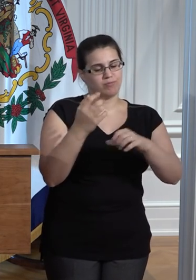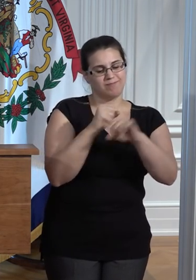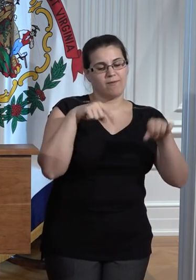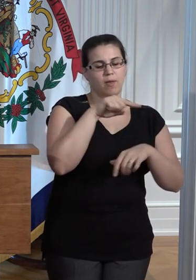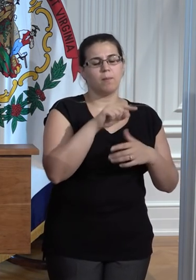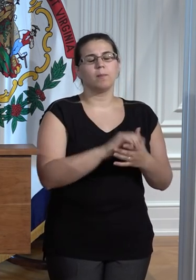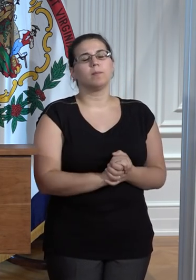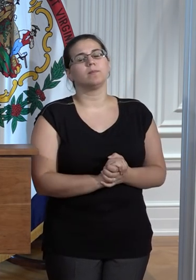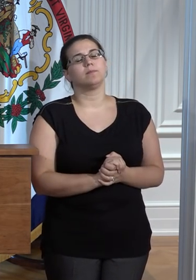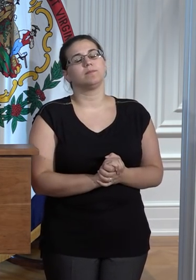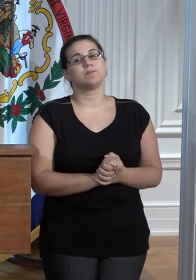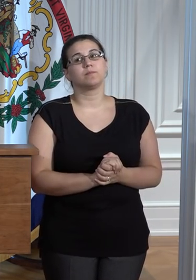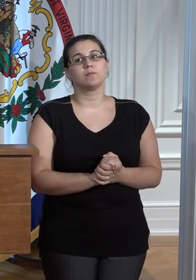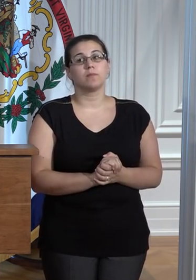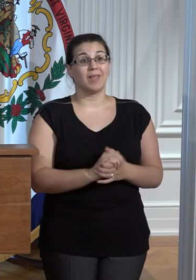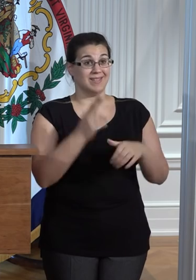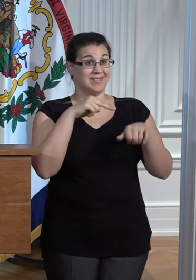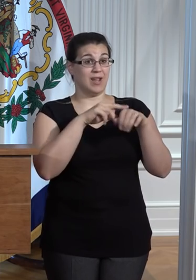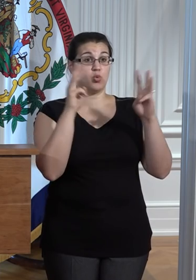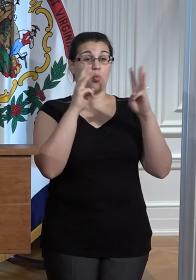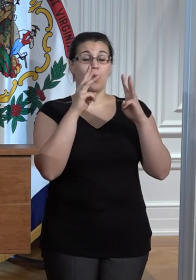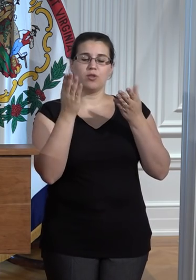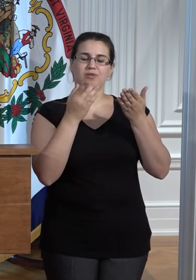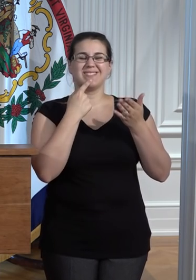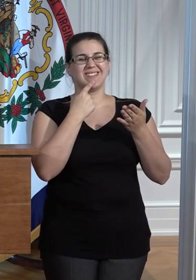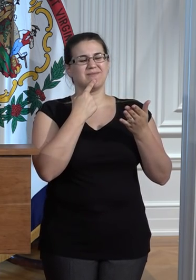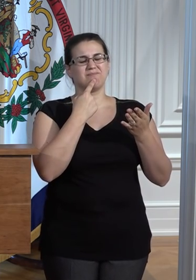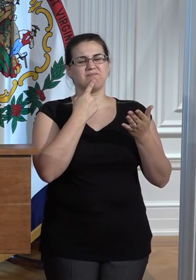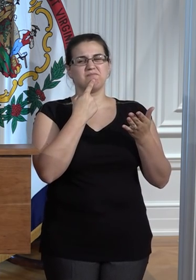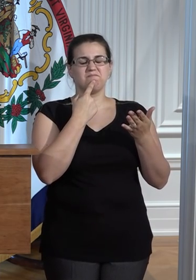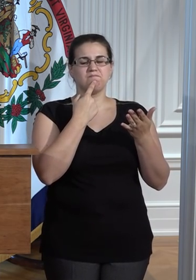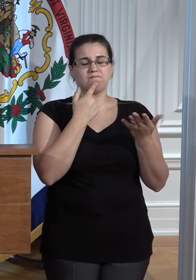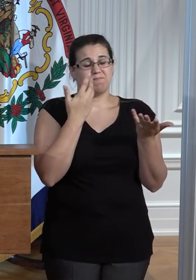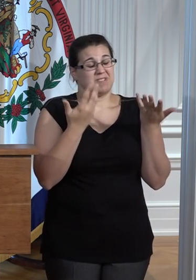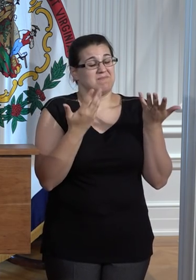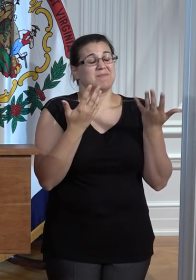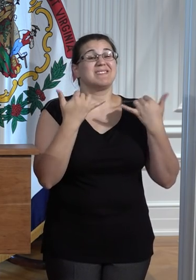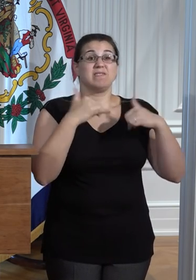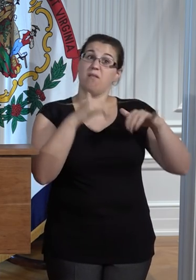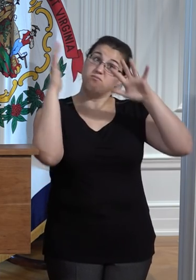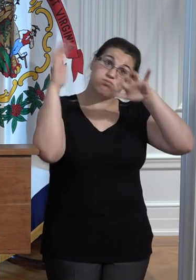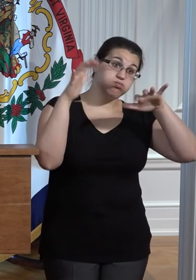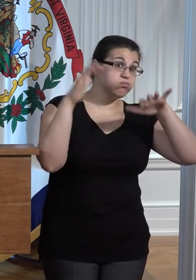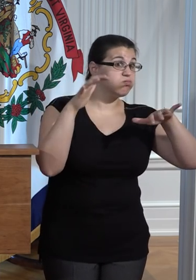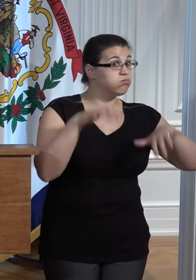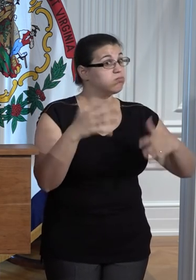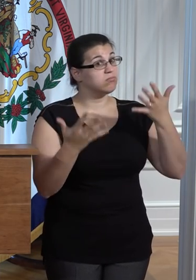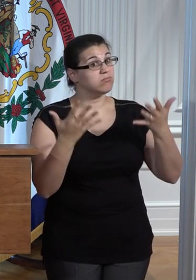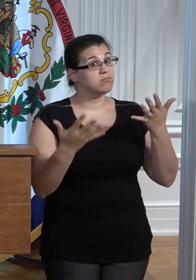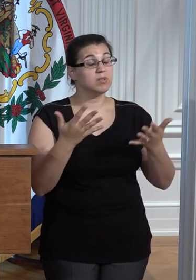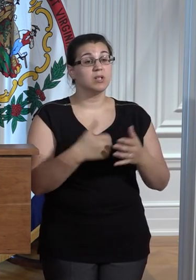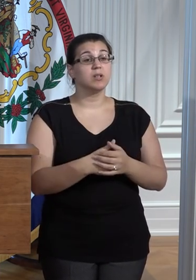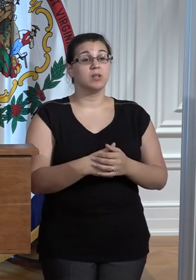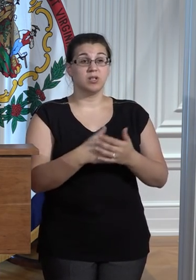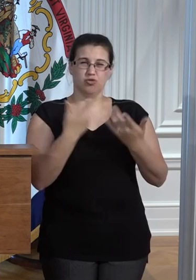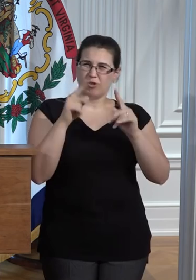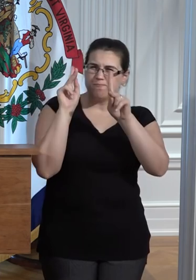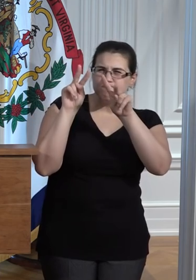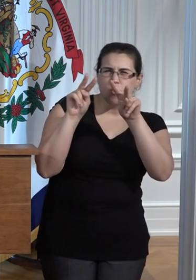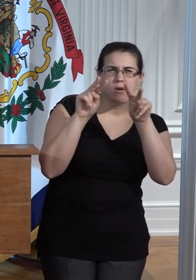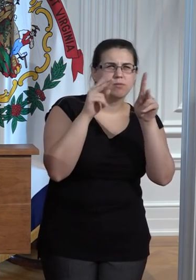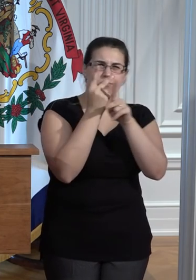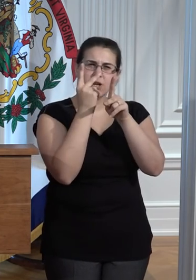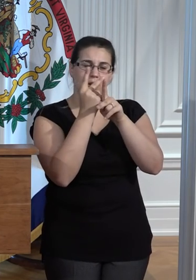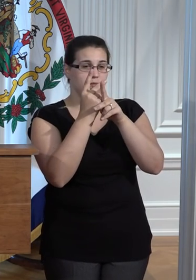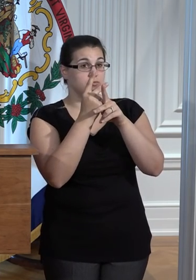The National Weather Service reports that there is still the potential for additional rainfall, and they are closely watching potential